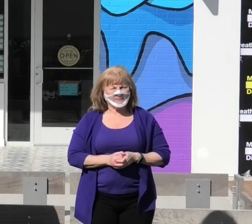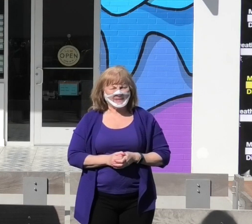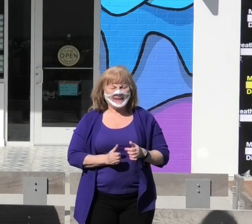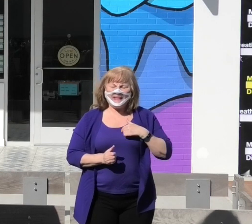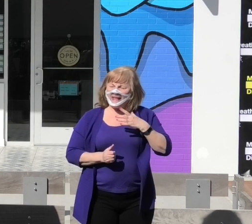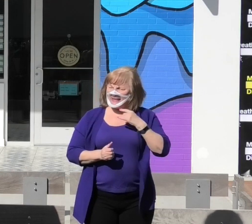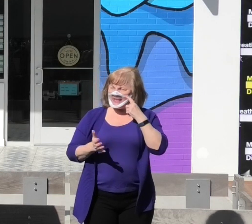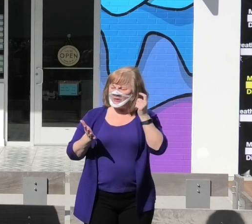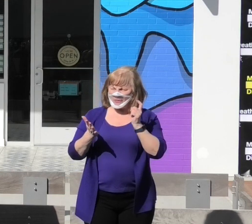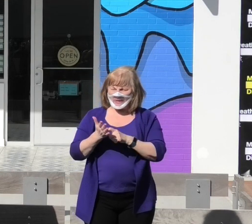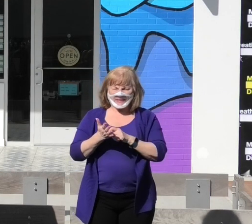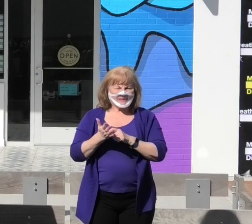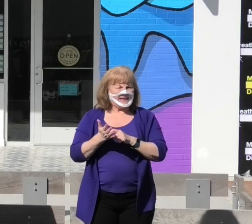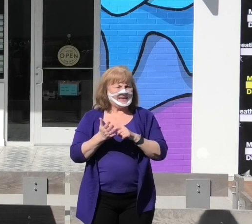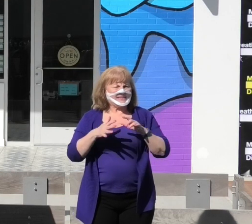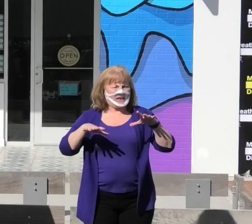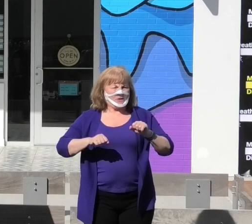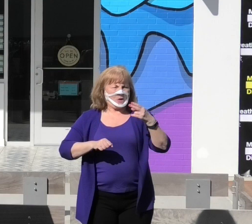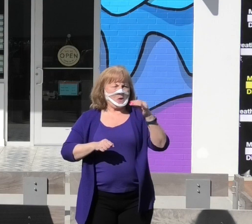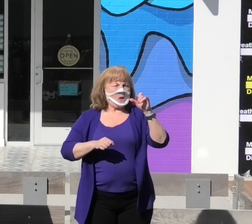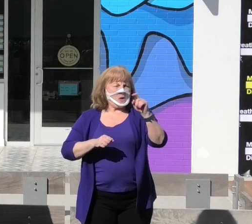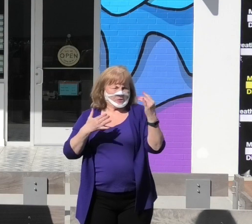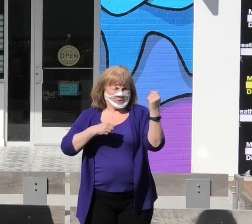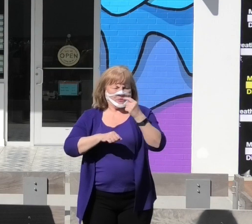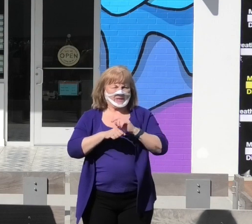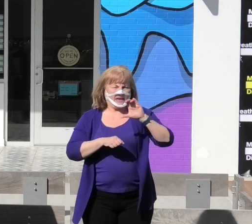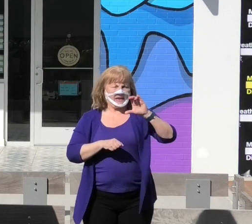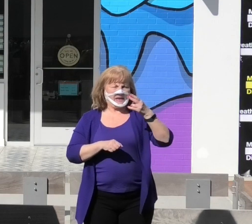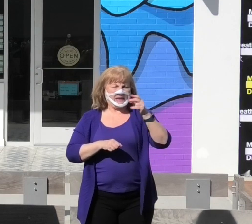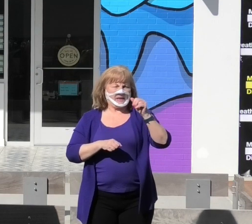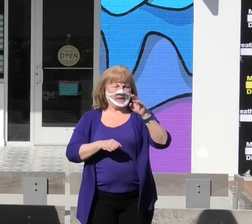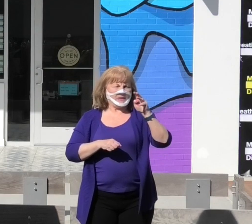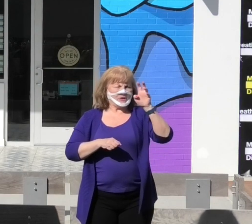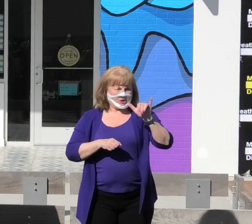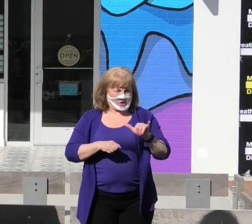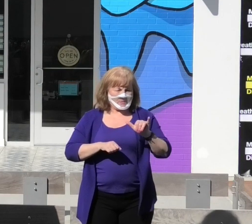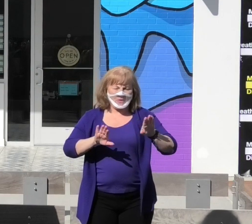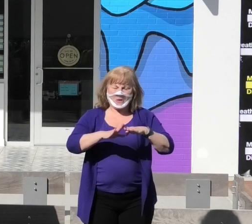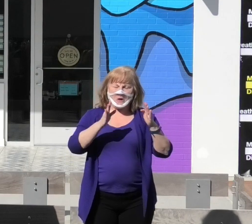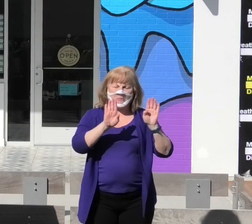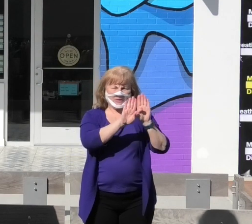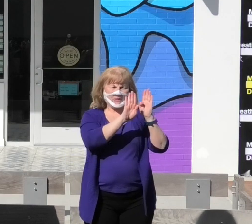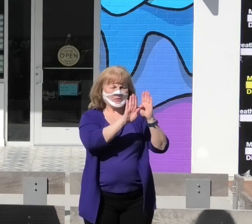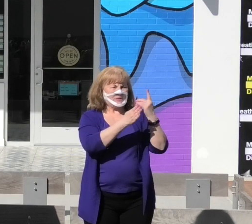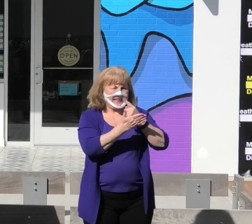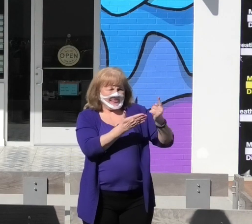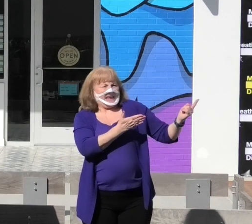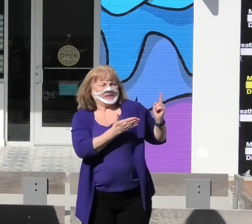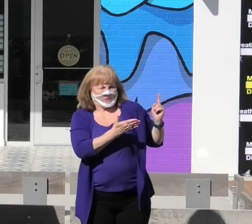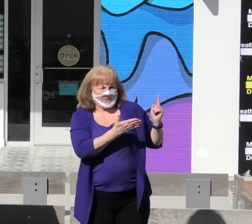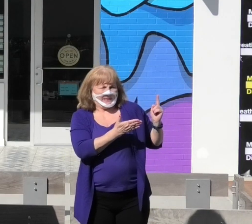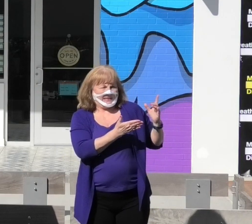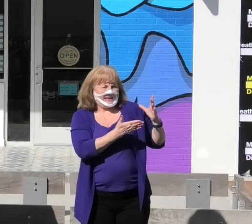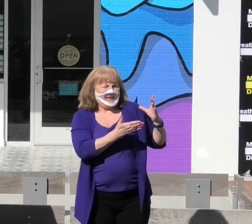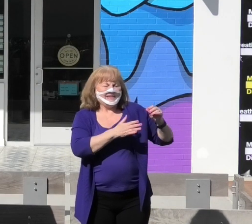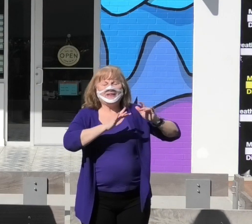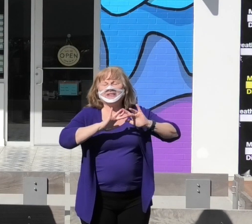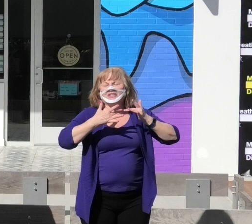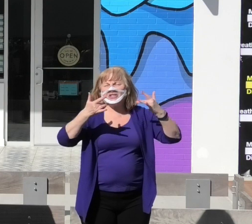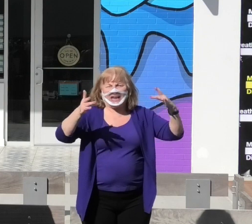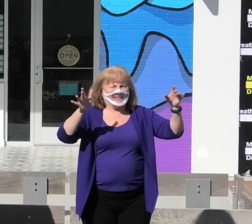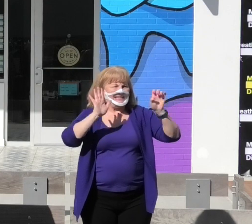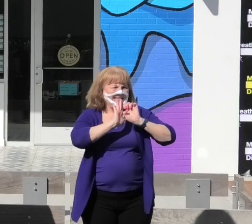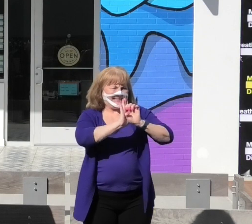I'd like to recognize our gracious host today, the Charmery, who opened up their doors last week and are a shining